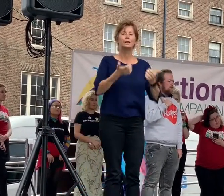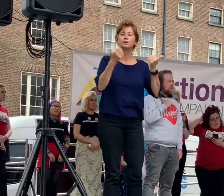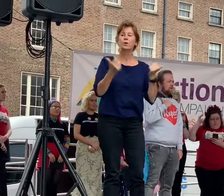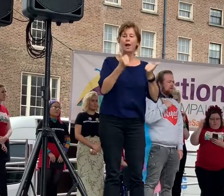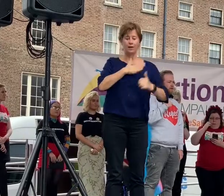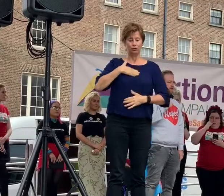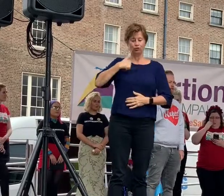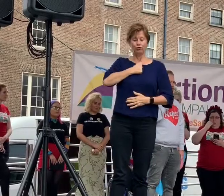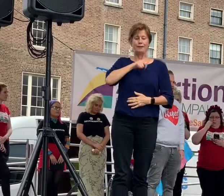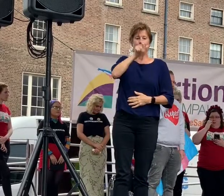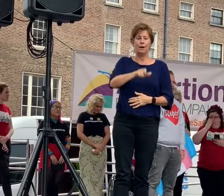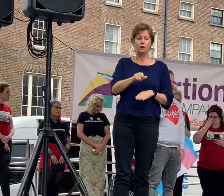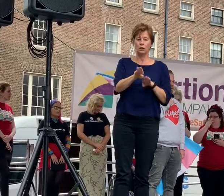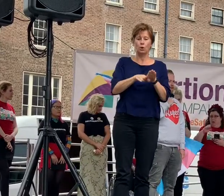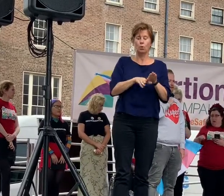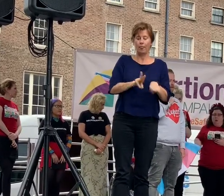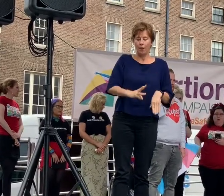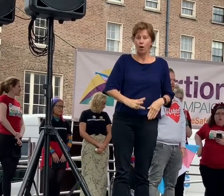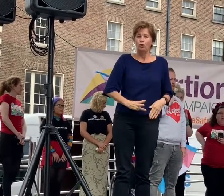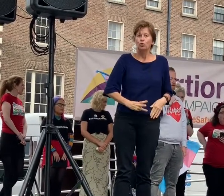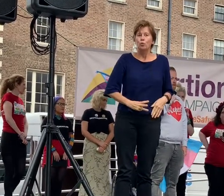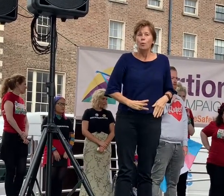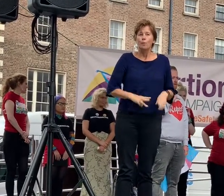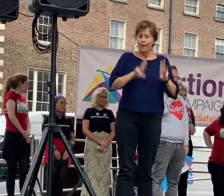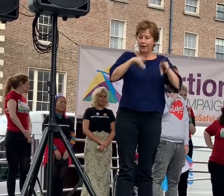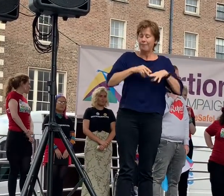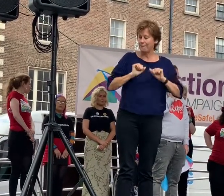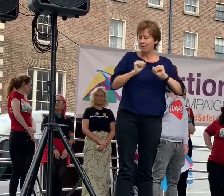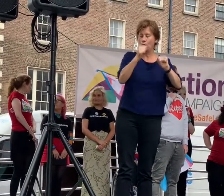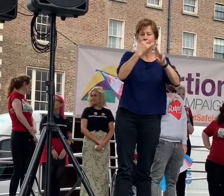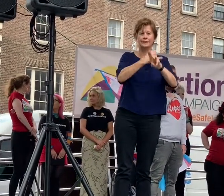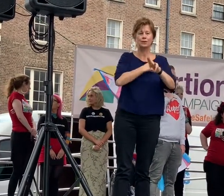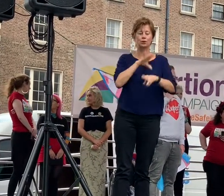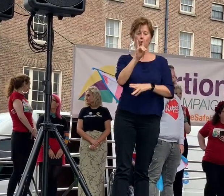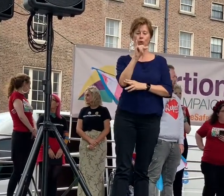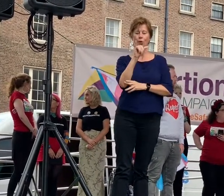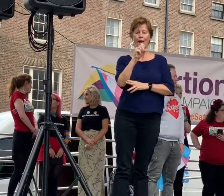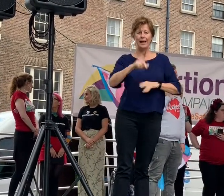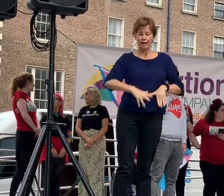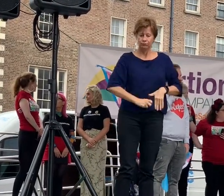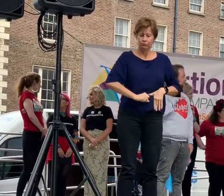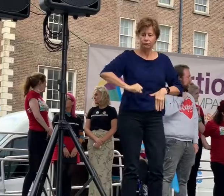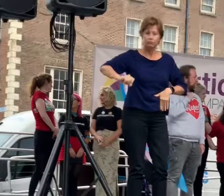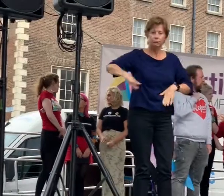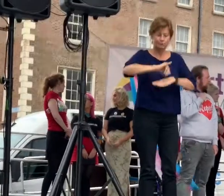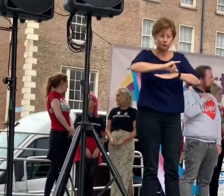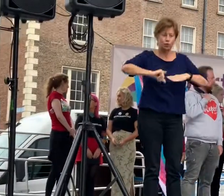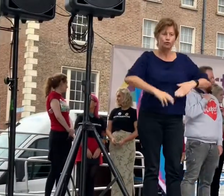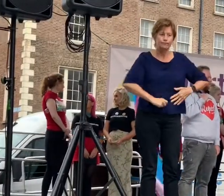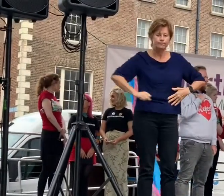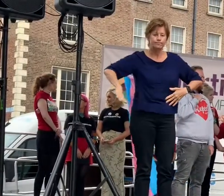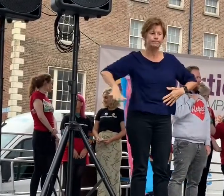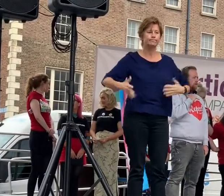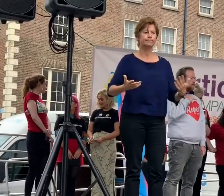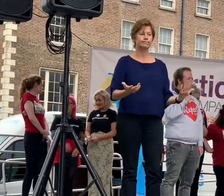forced into a hysterectomy after five years of taking hormones. Again, an issue where we don't have any control over our reproductive system.